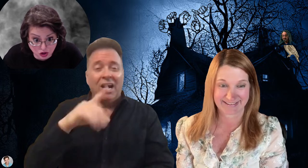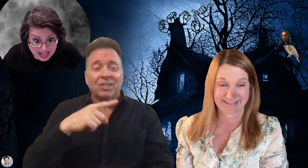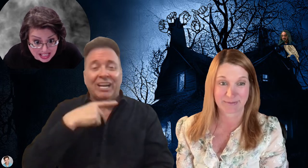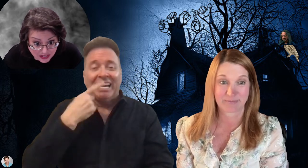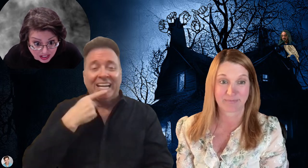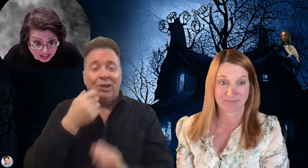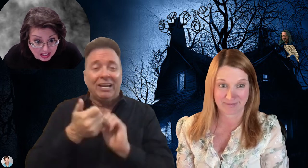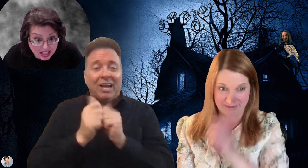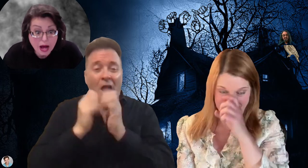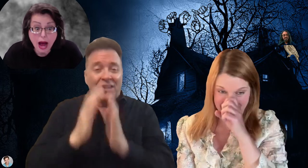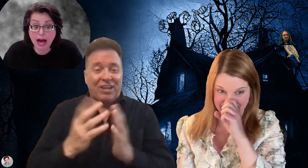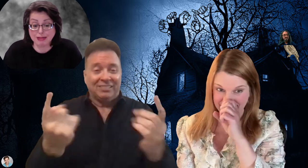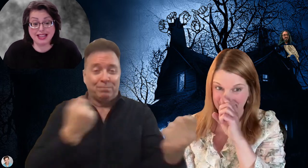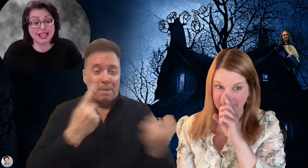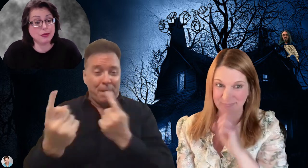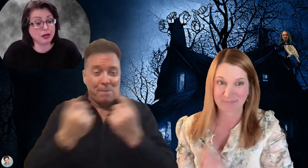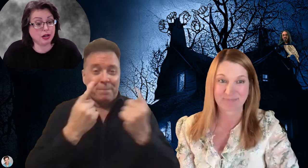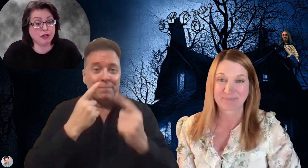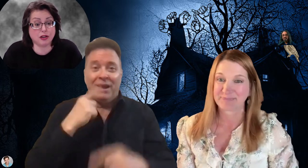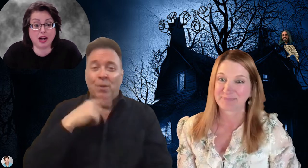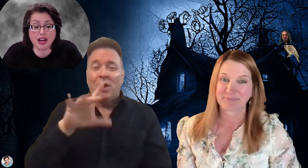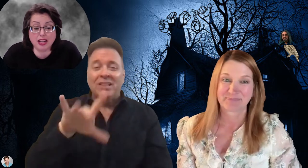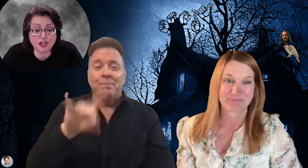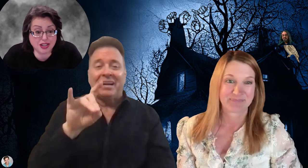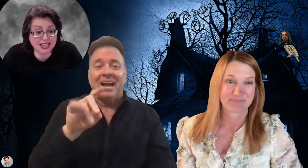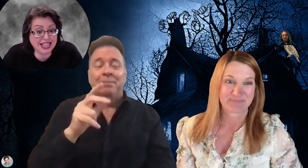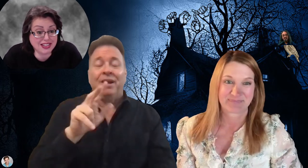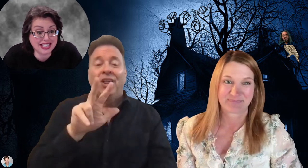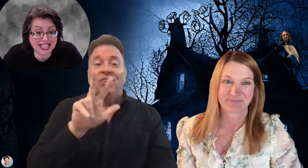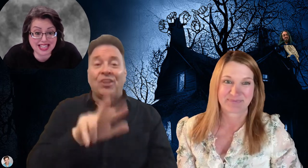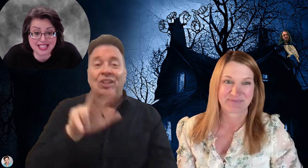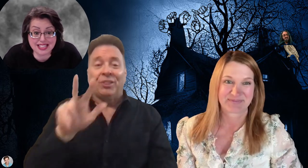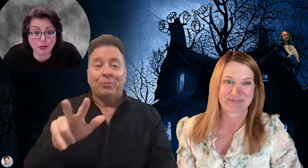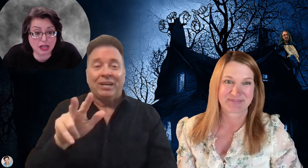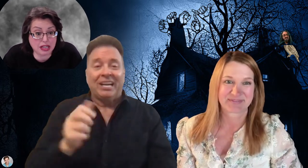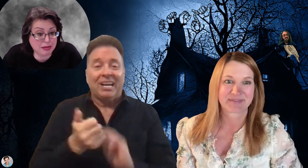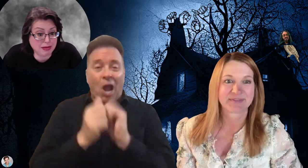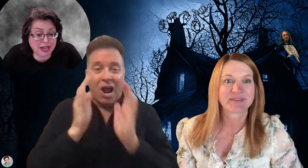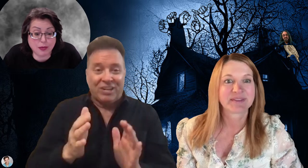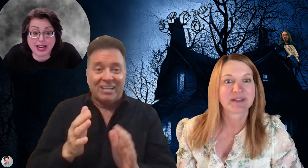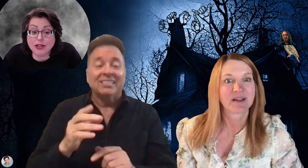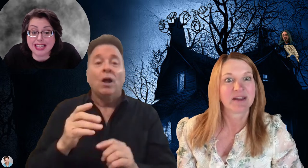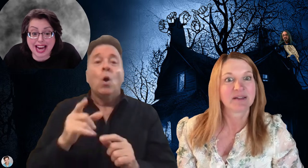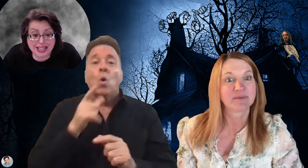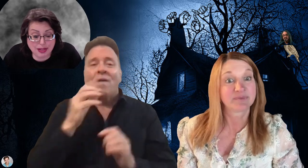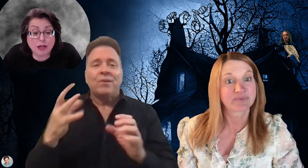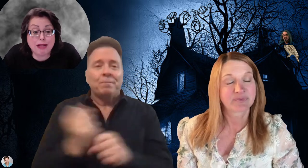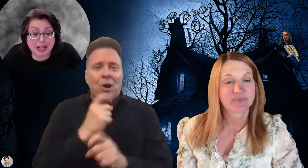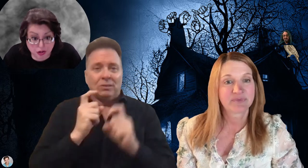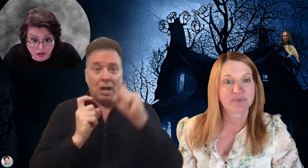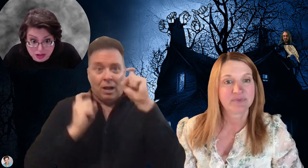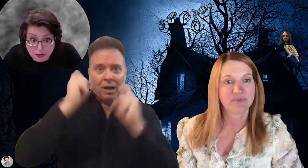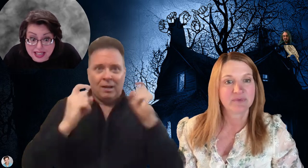stressful. I mean, there were over a hundred hearing contestants that wanted me to pick. We only had, we could pick 33